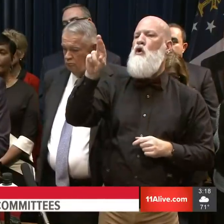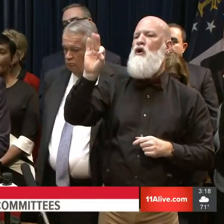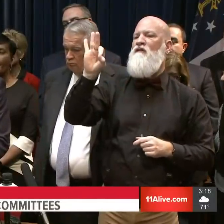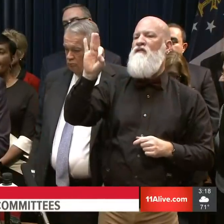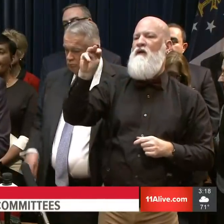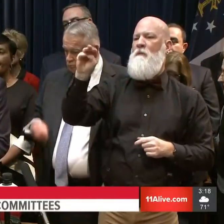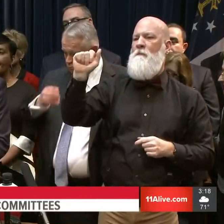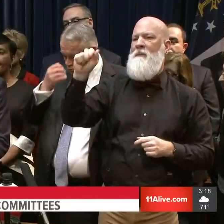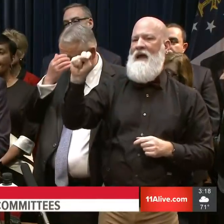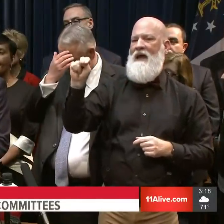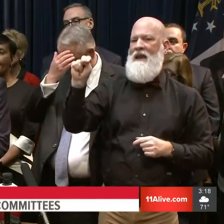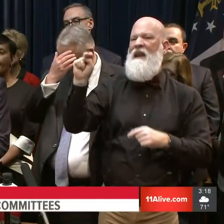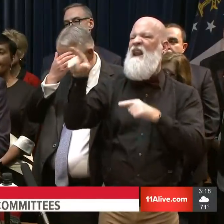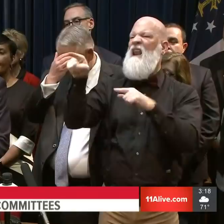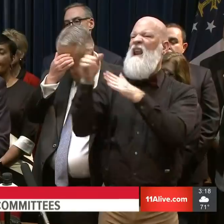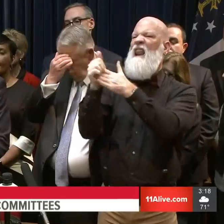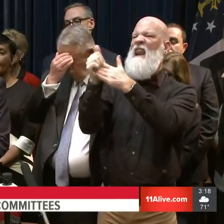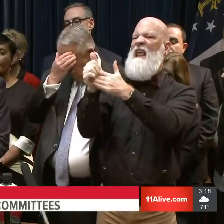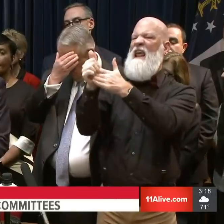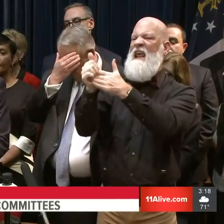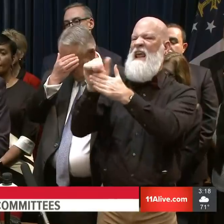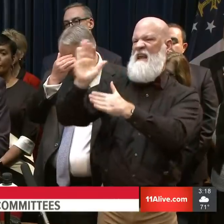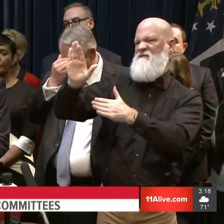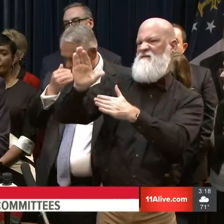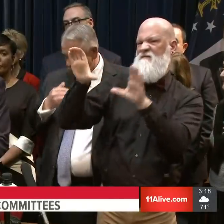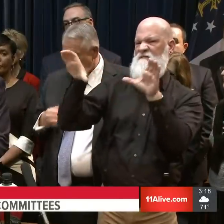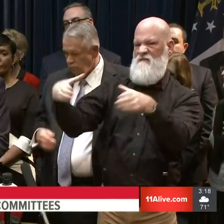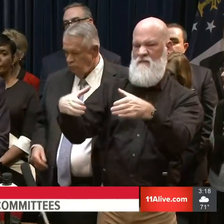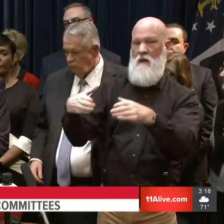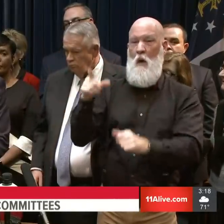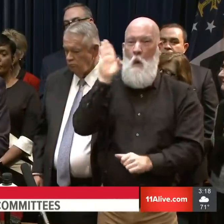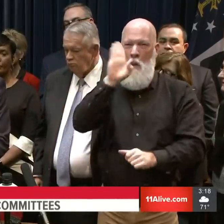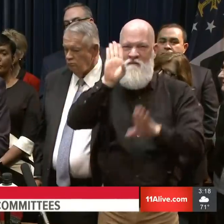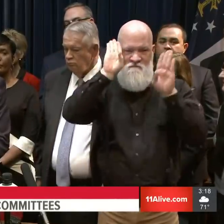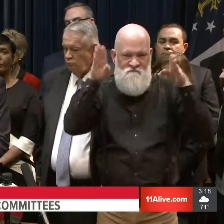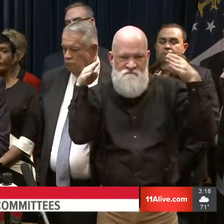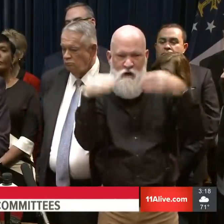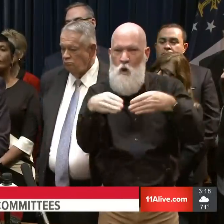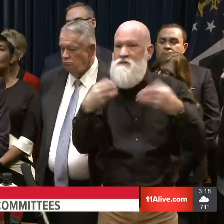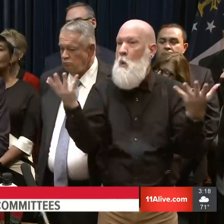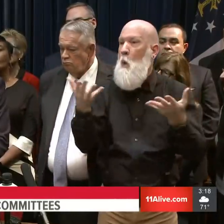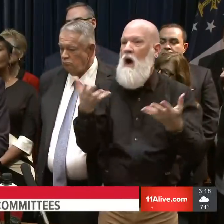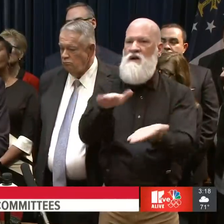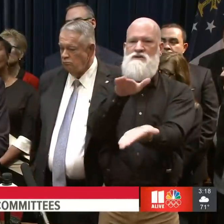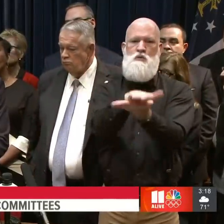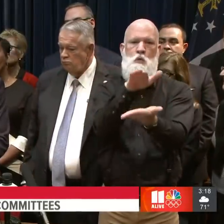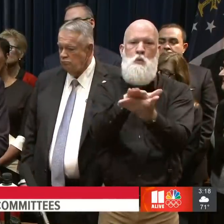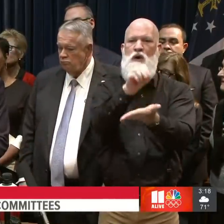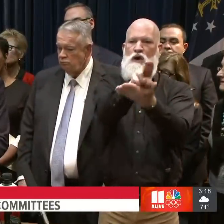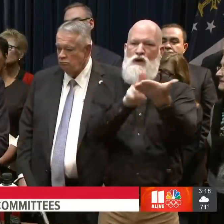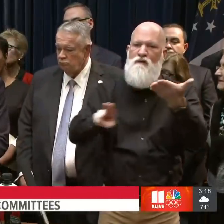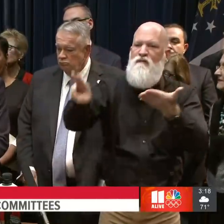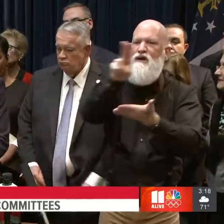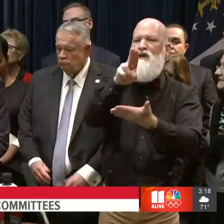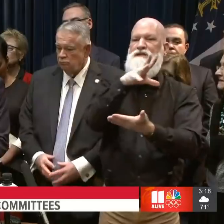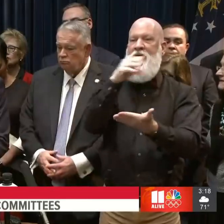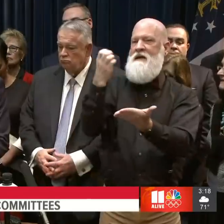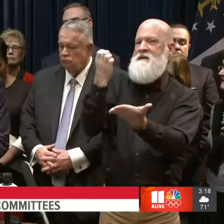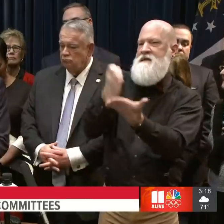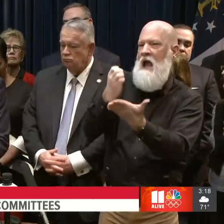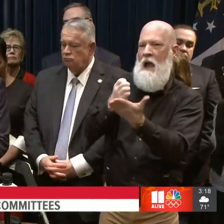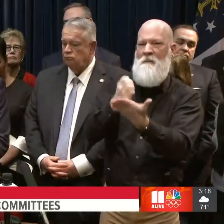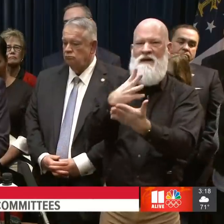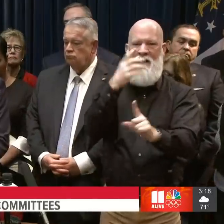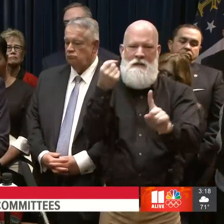-term impacts of this virus on economic and financial sectors. I've asked Lieutenant Governor Duncan and Speaker